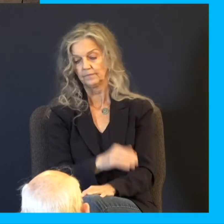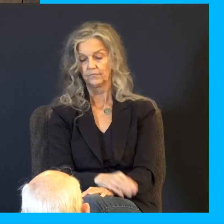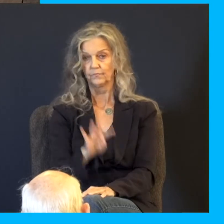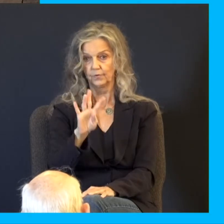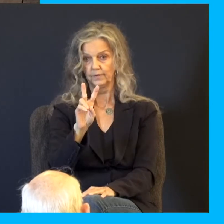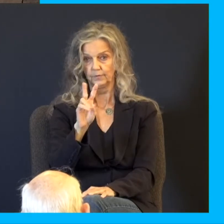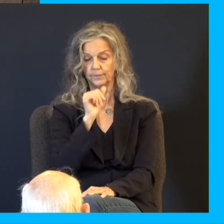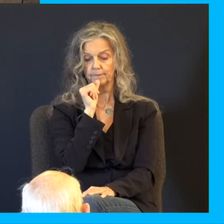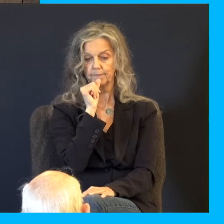Torn in pieces.